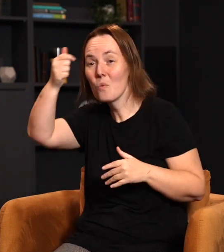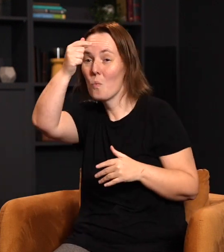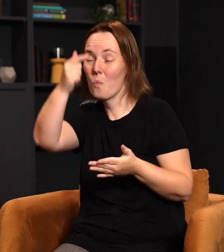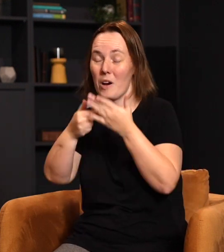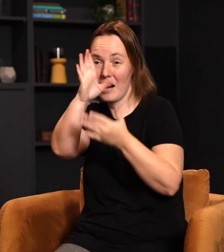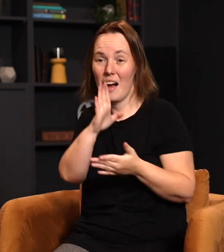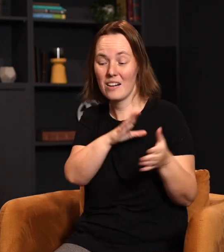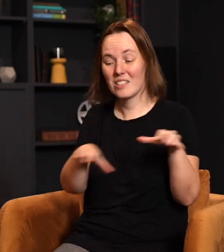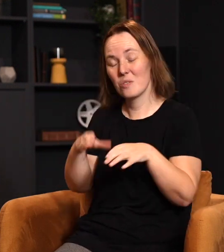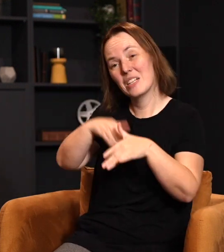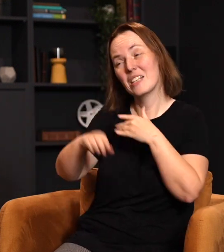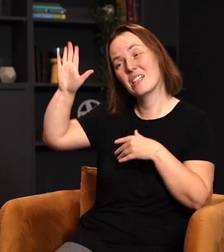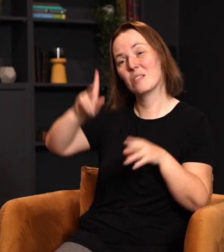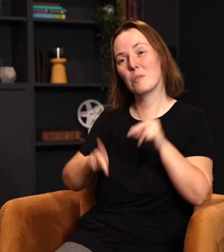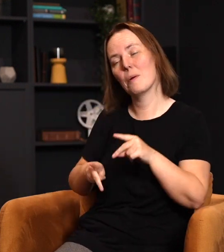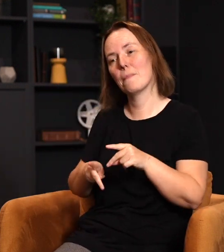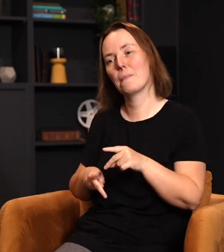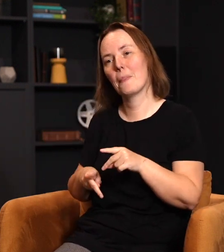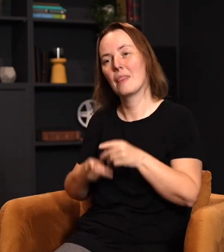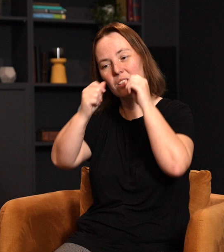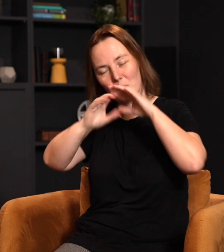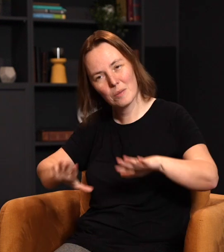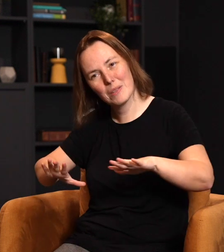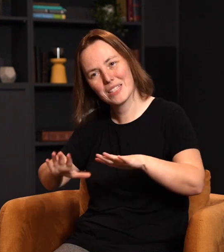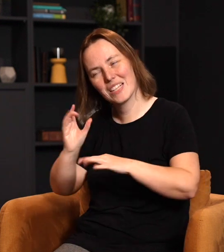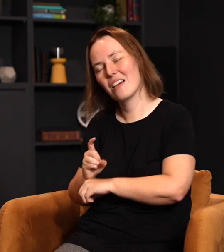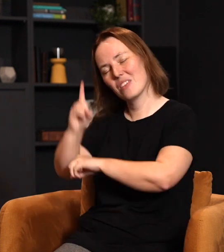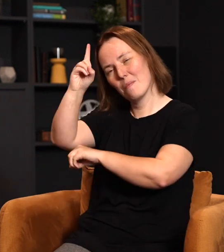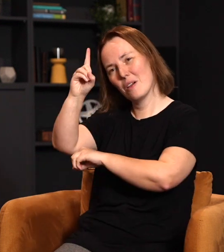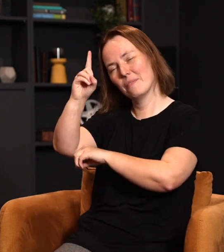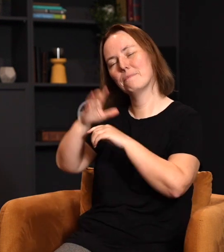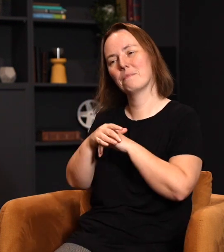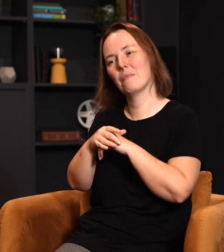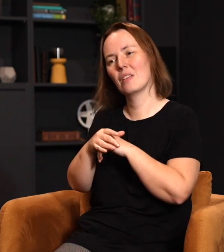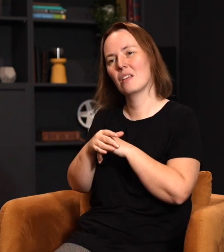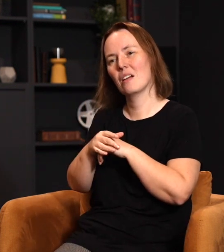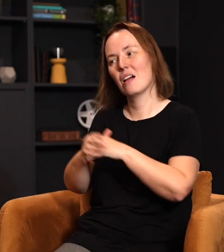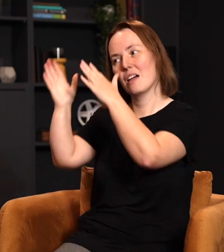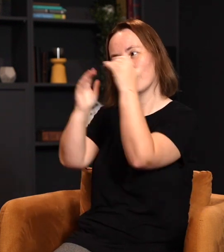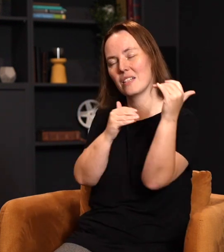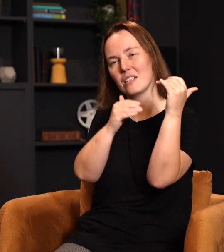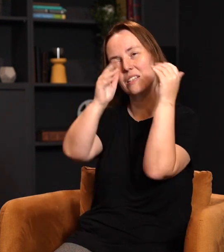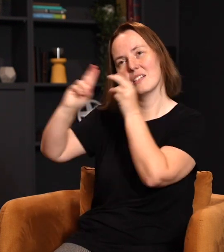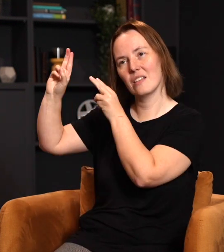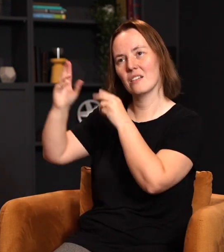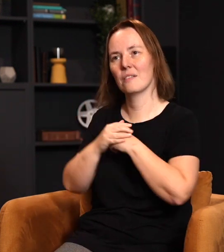God is doing in his people. And that's what Proverbs says. It says, by the blessing of the upright, a city is exalted.